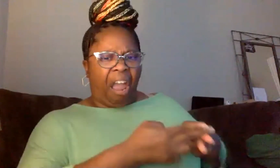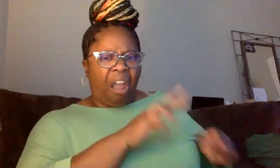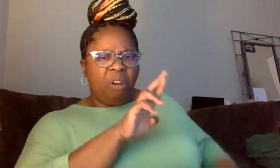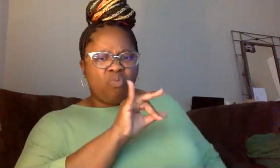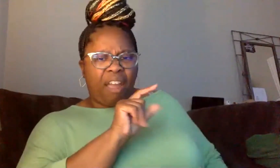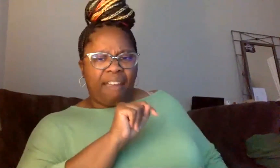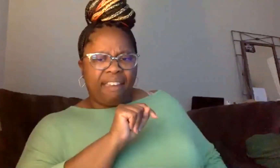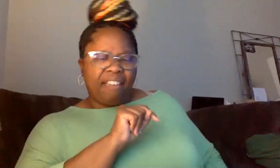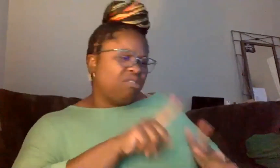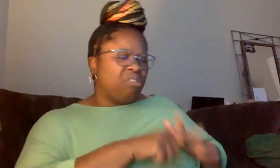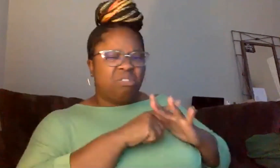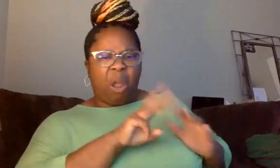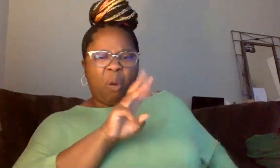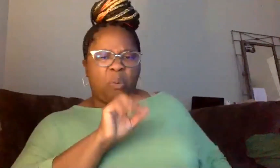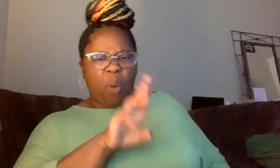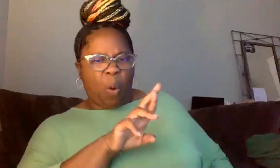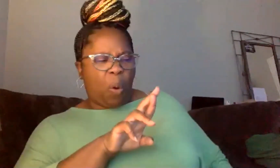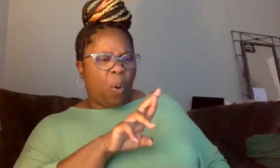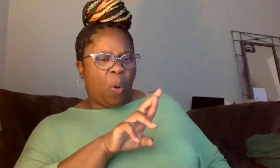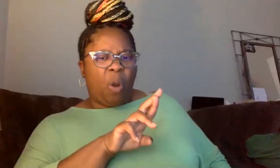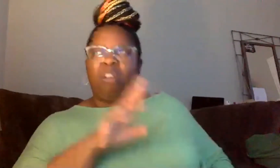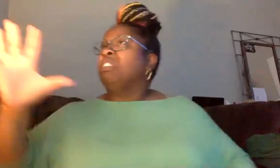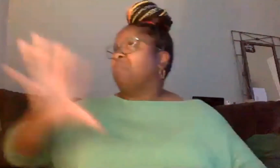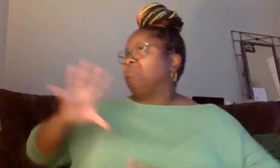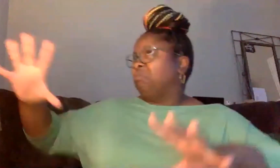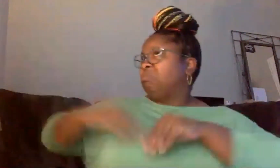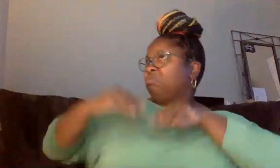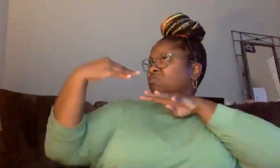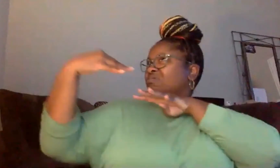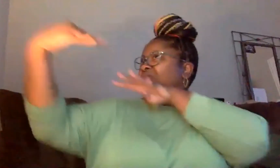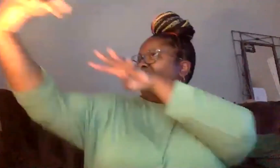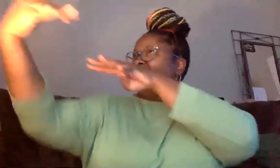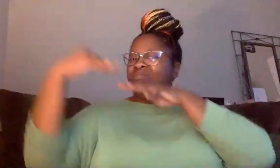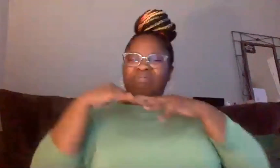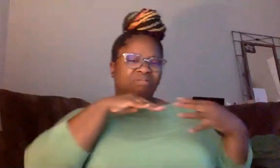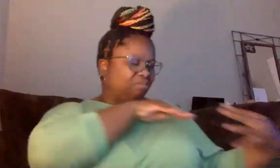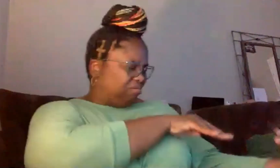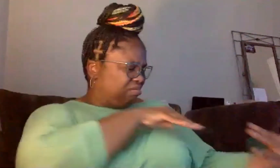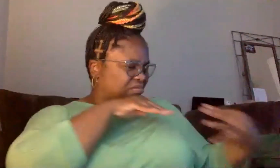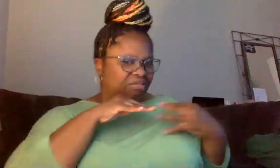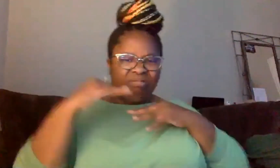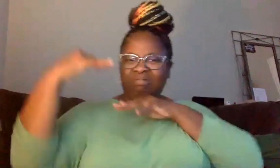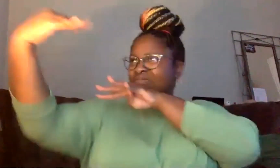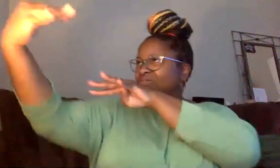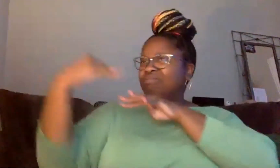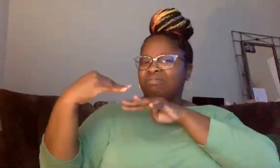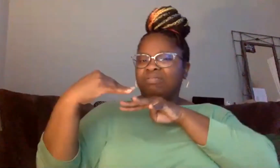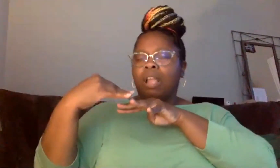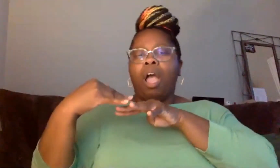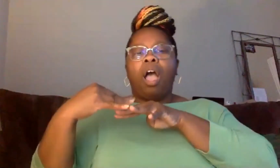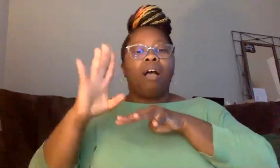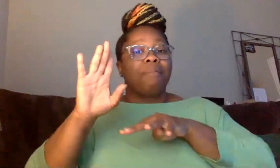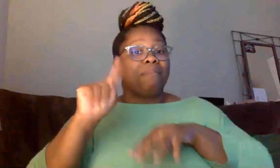war, and then the Revolutionary War began. But yet, when we read it in our history books, they call it a party.